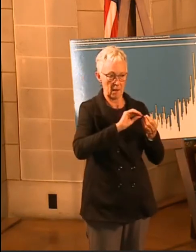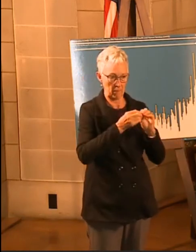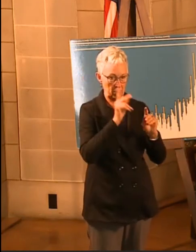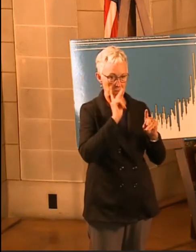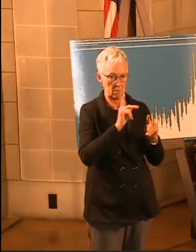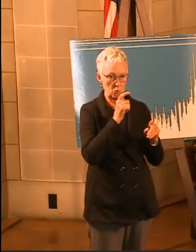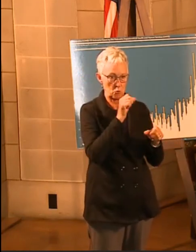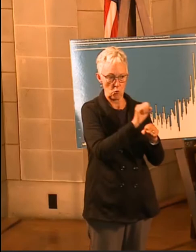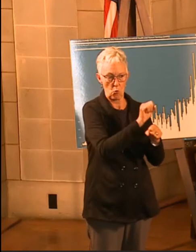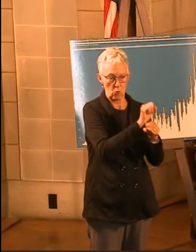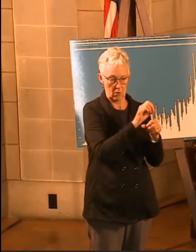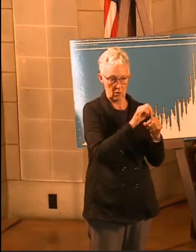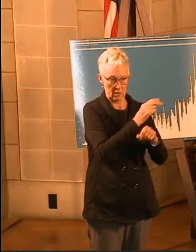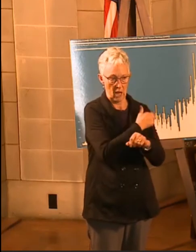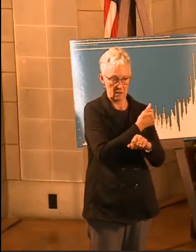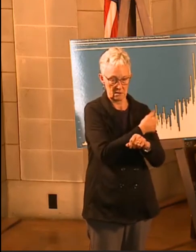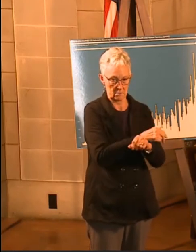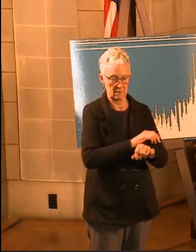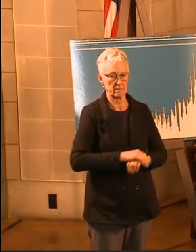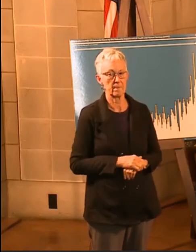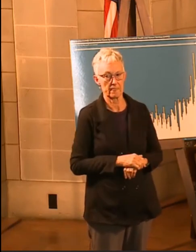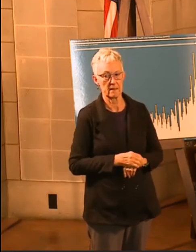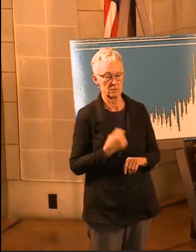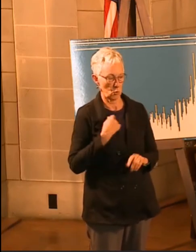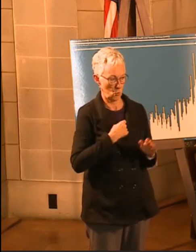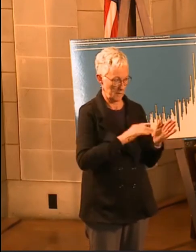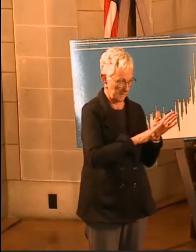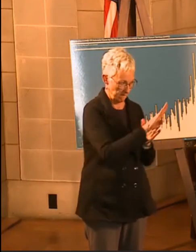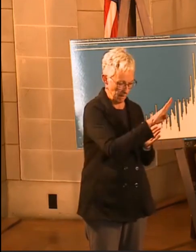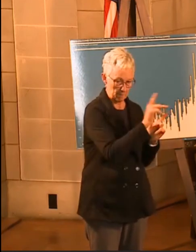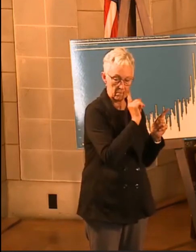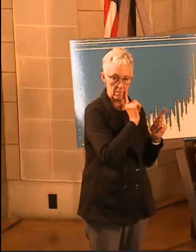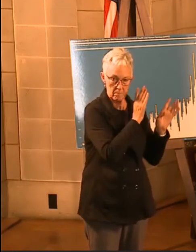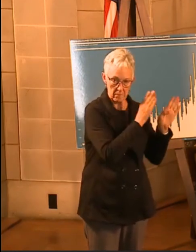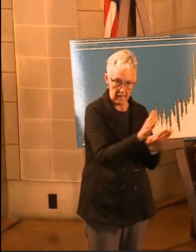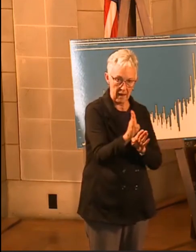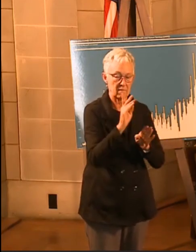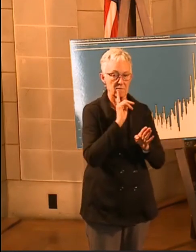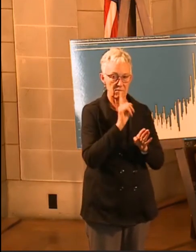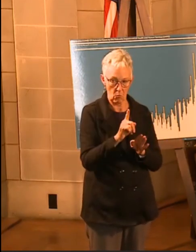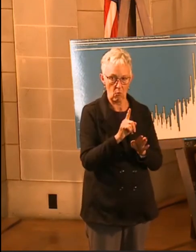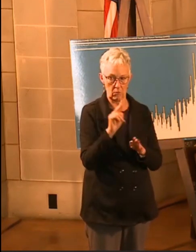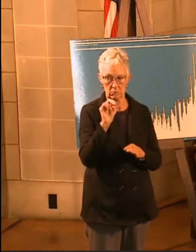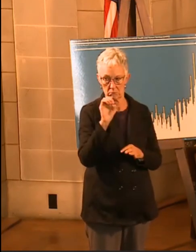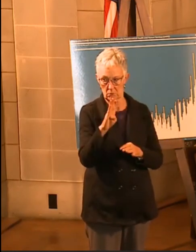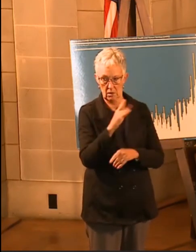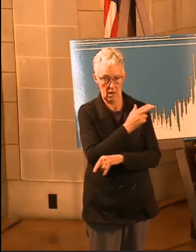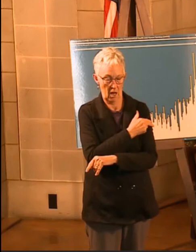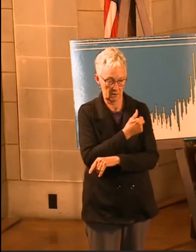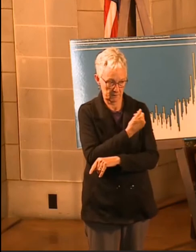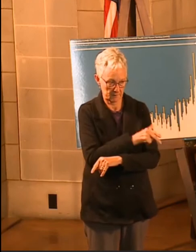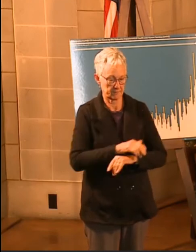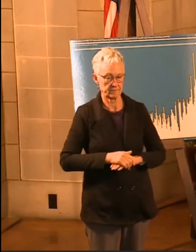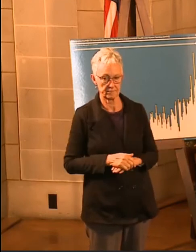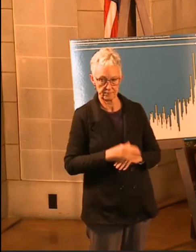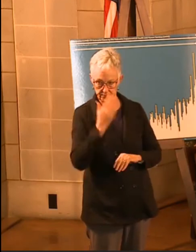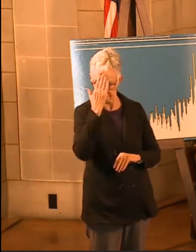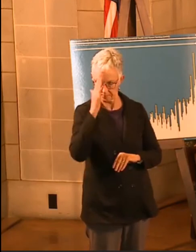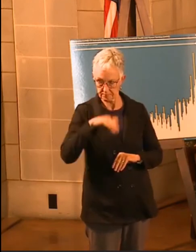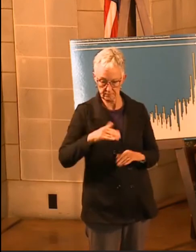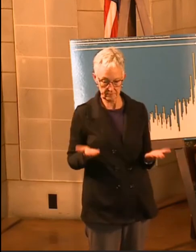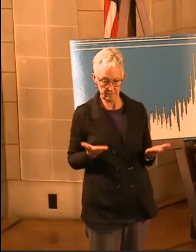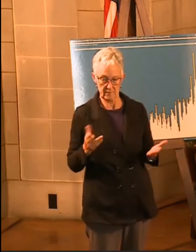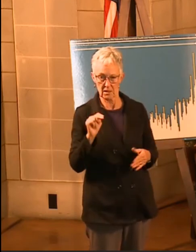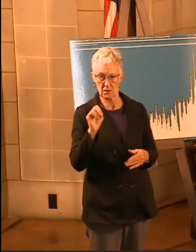plan to support the Nebraska hospitals specifically for their staffing needs. As you recall, Nebraska